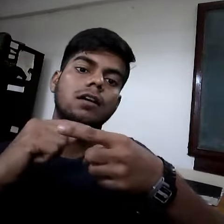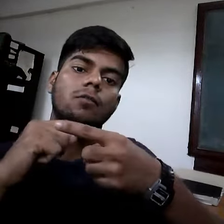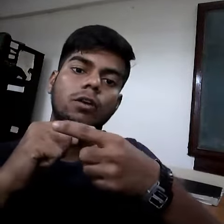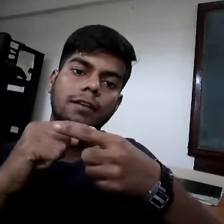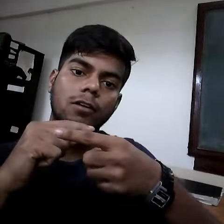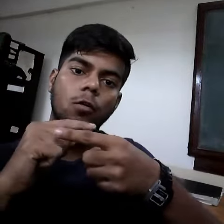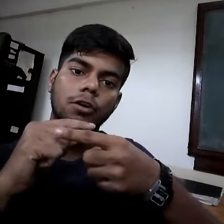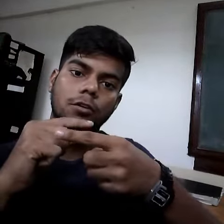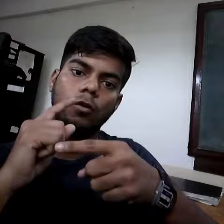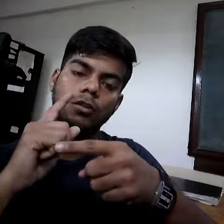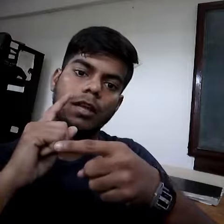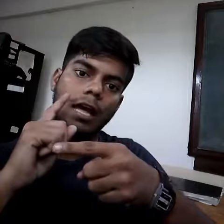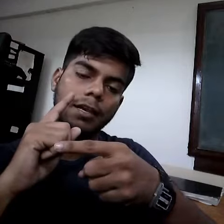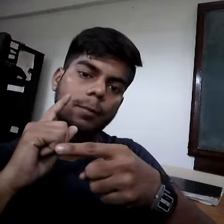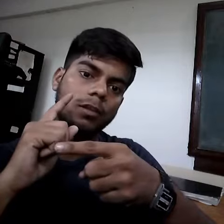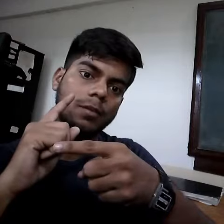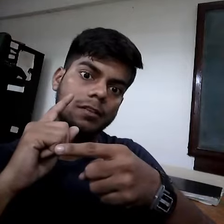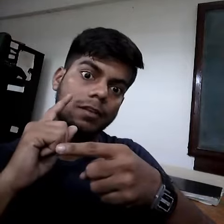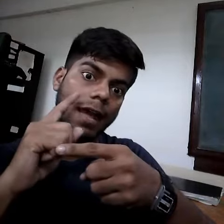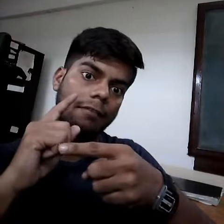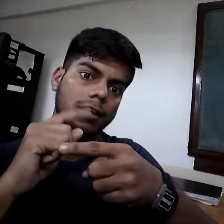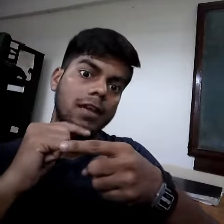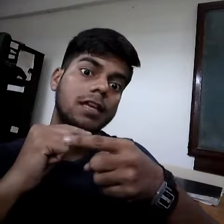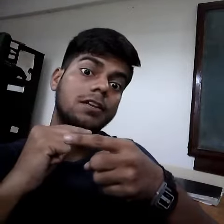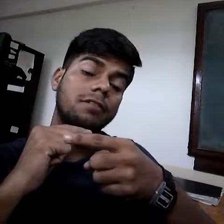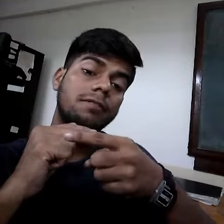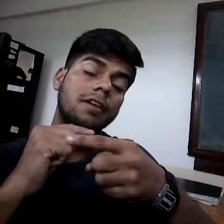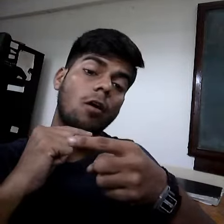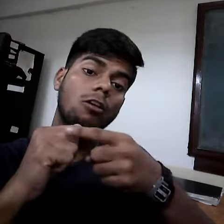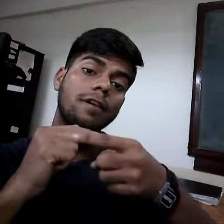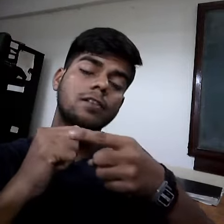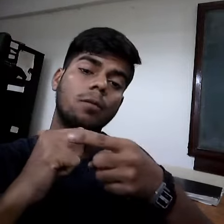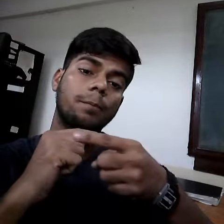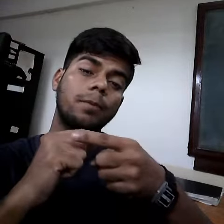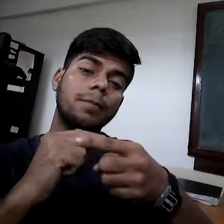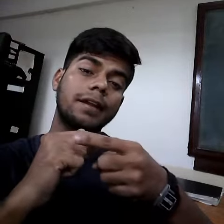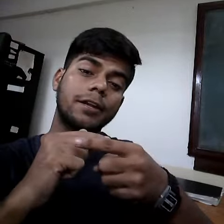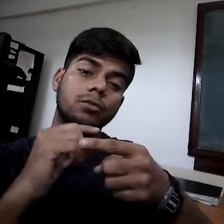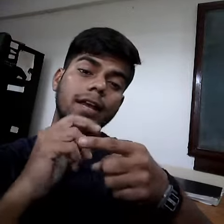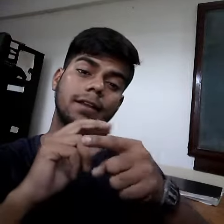whatever code on the RNA polymerase will have, it will be always complementary to the